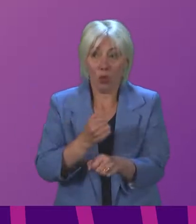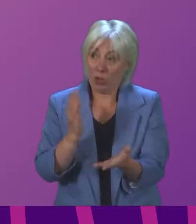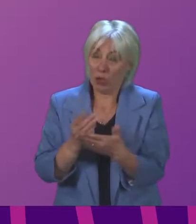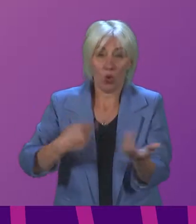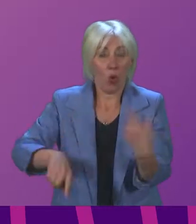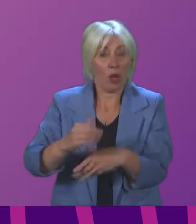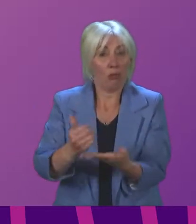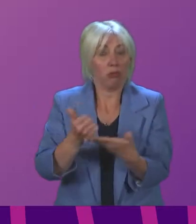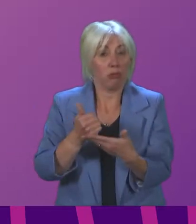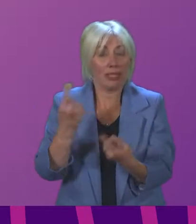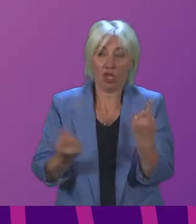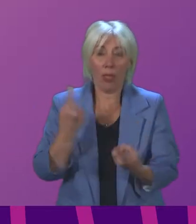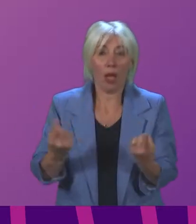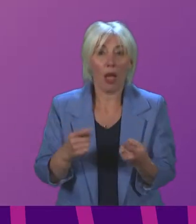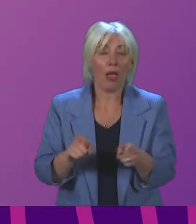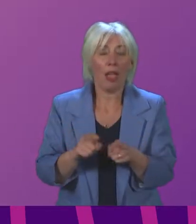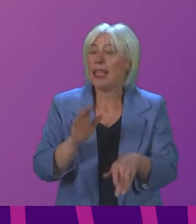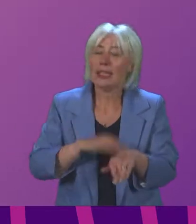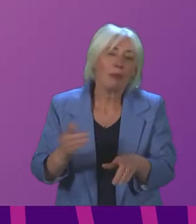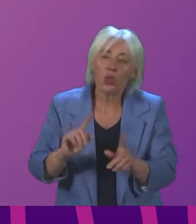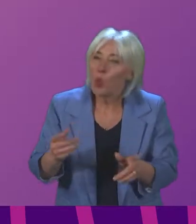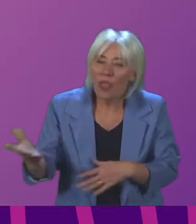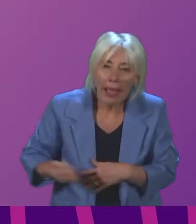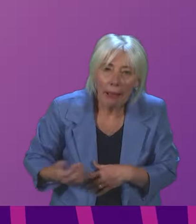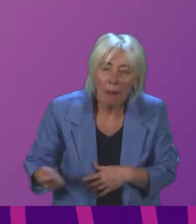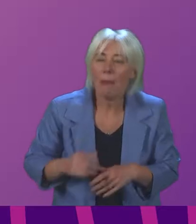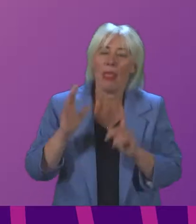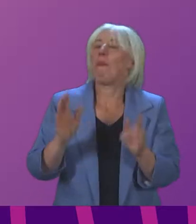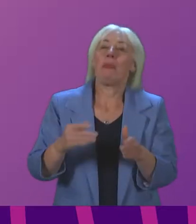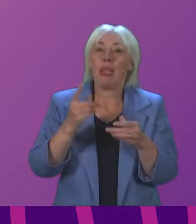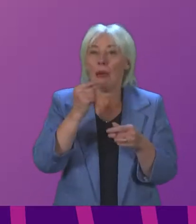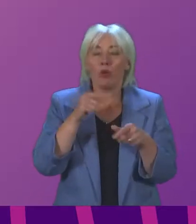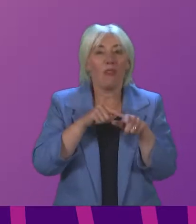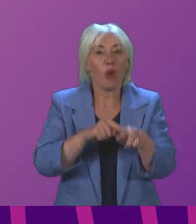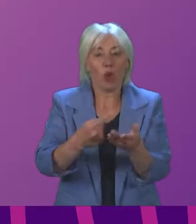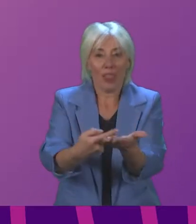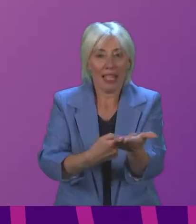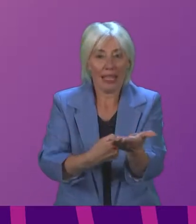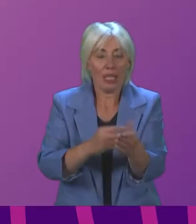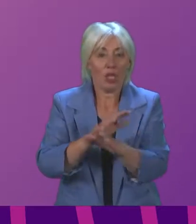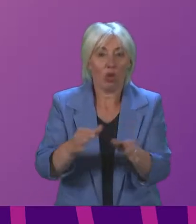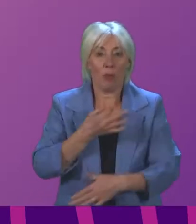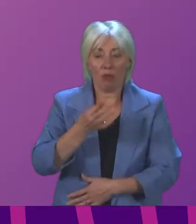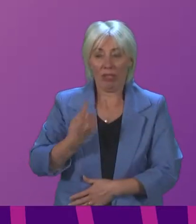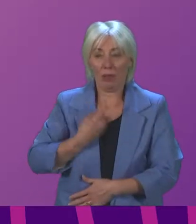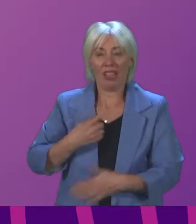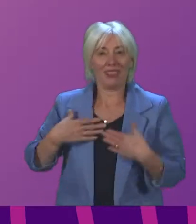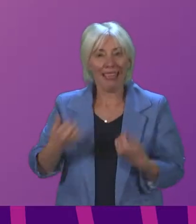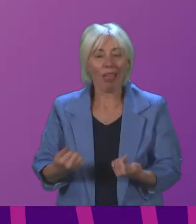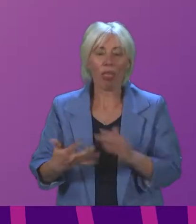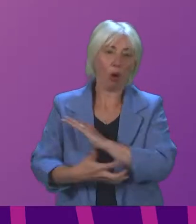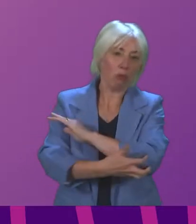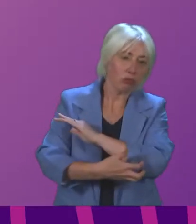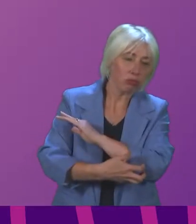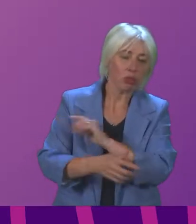ensure that everyone, regardless of their income, is able to safely follow the First Minister's guidance without putting themselves at risk of ill health or hardship. We